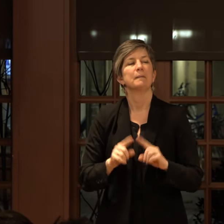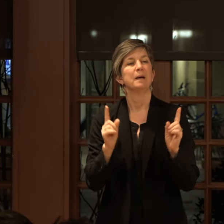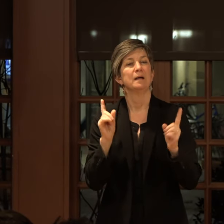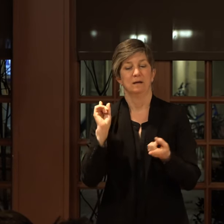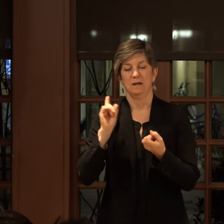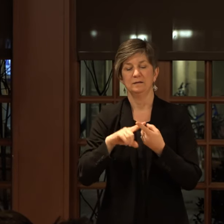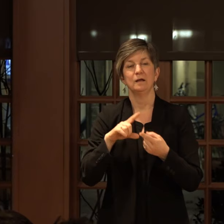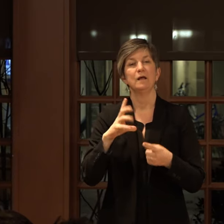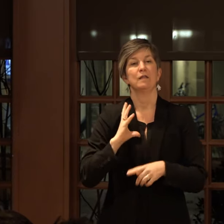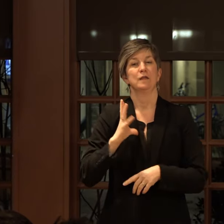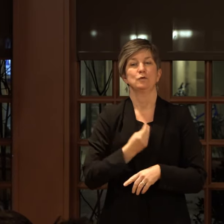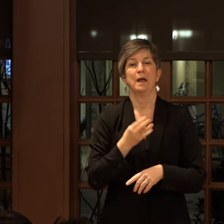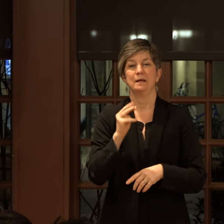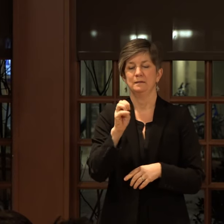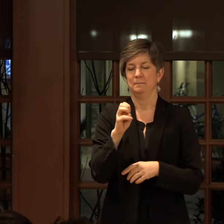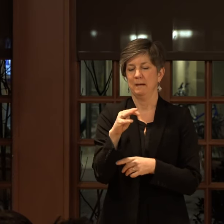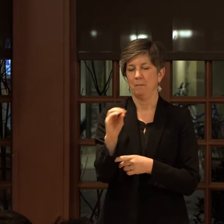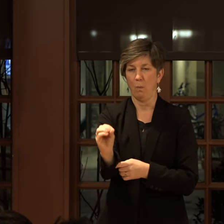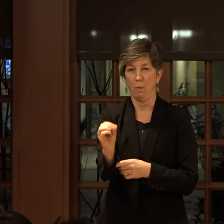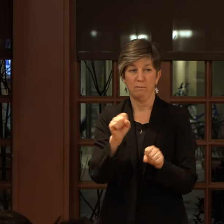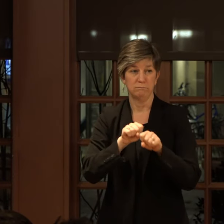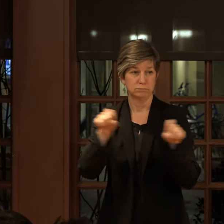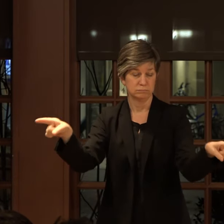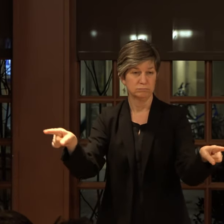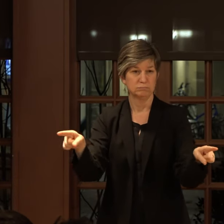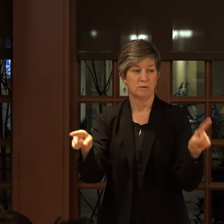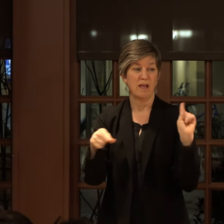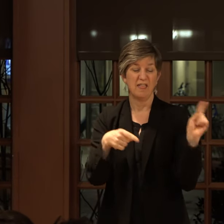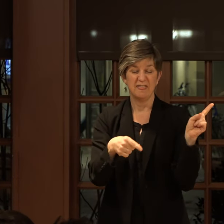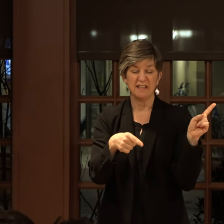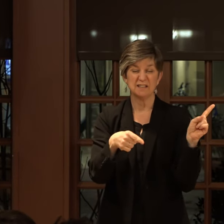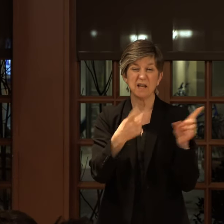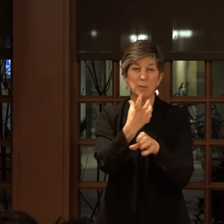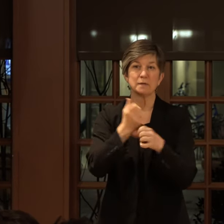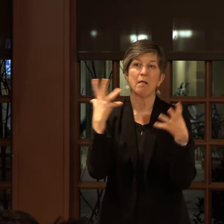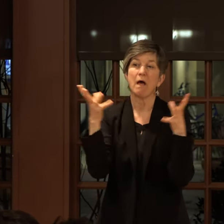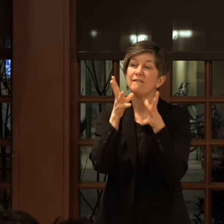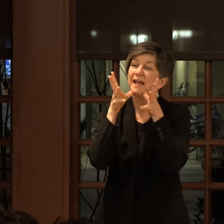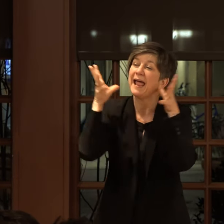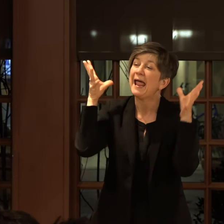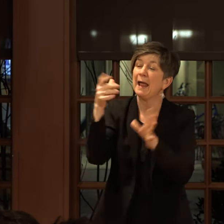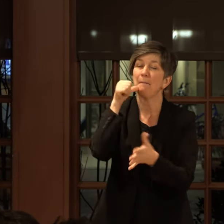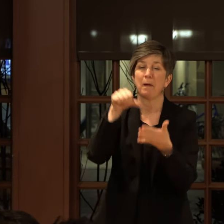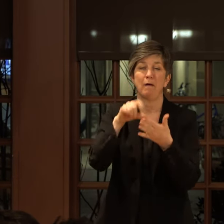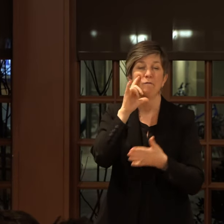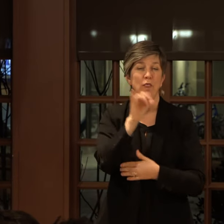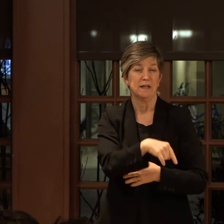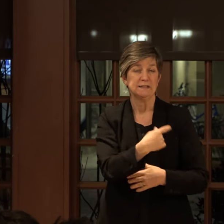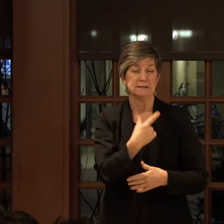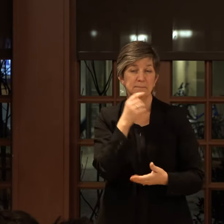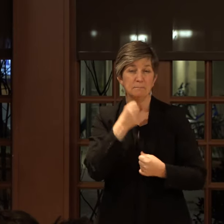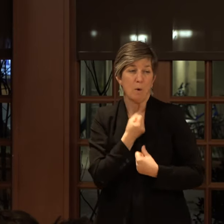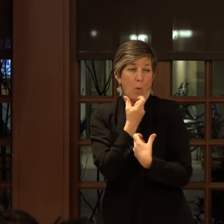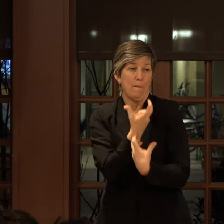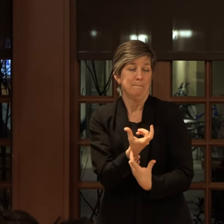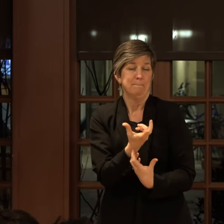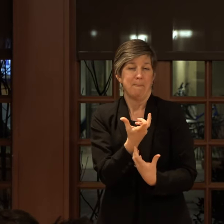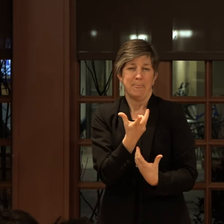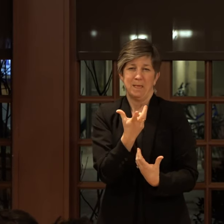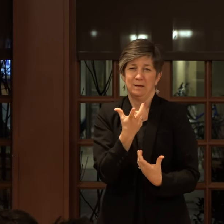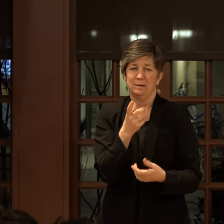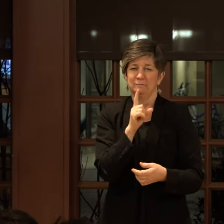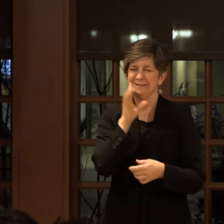until the trans memo came out, this was the poem that I received the most hate mail for as a poet. Which seems